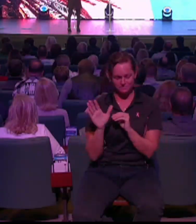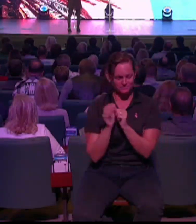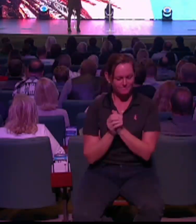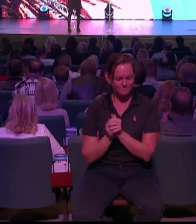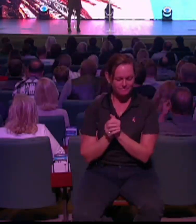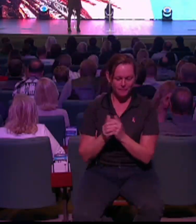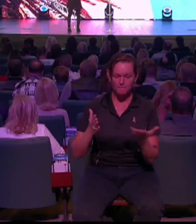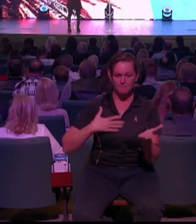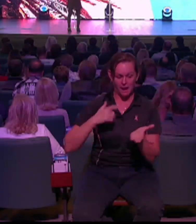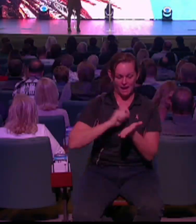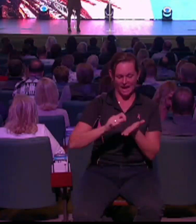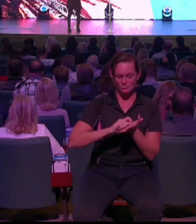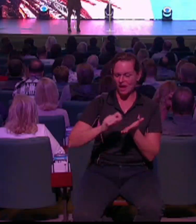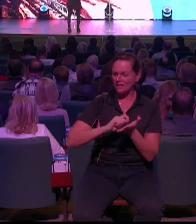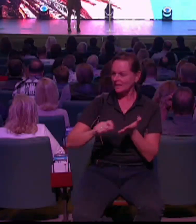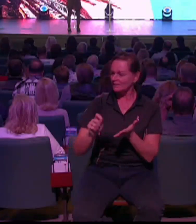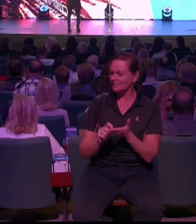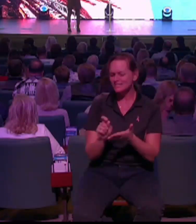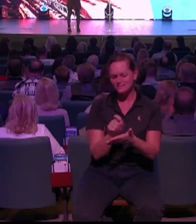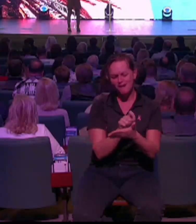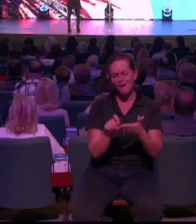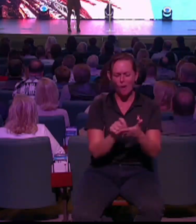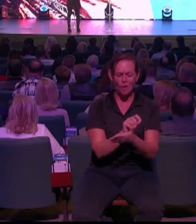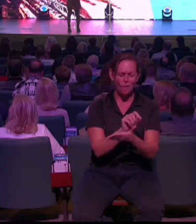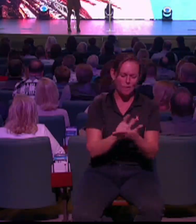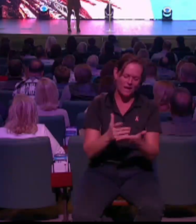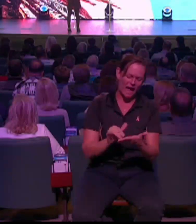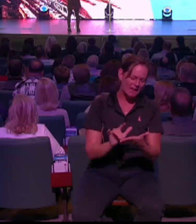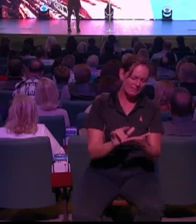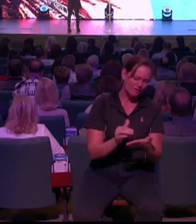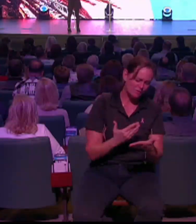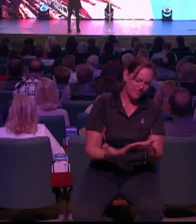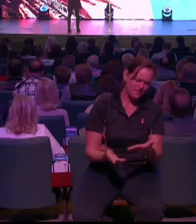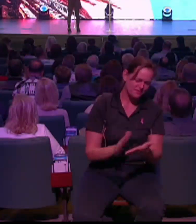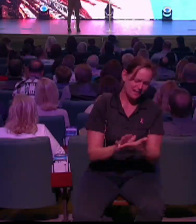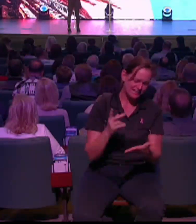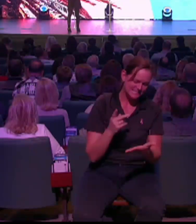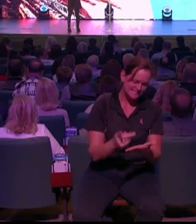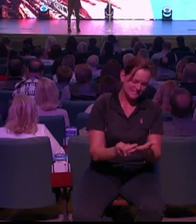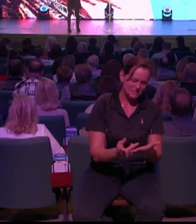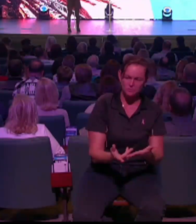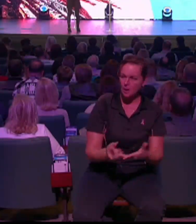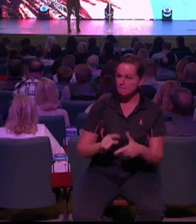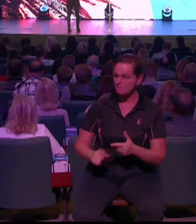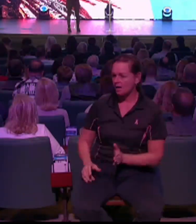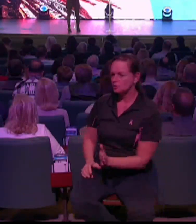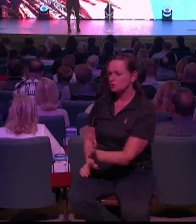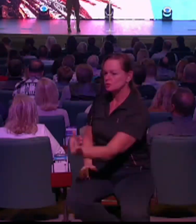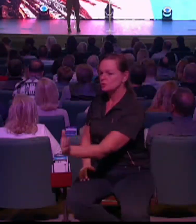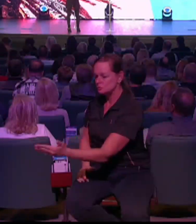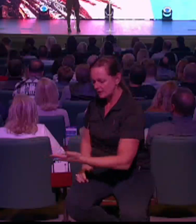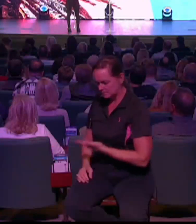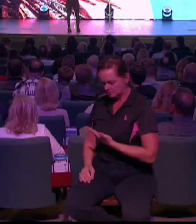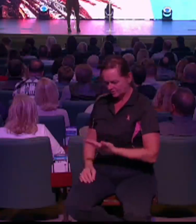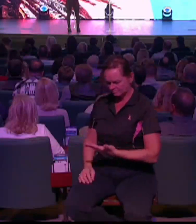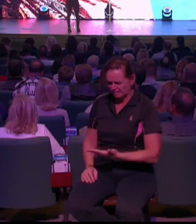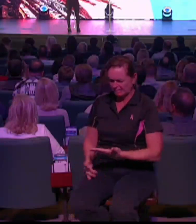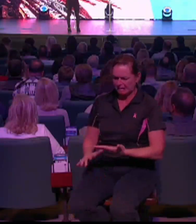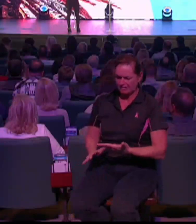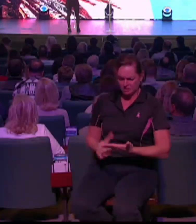people when I write them notes. But the truth is, I still value handwritten notes more than